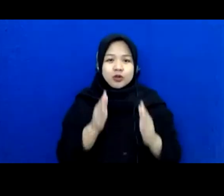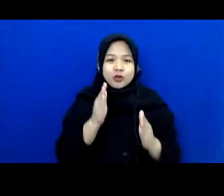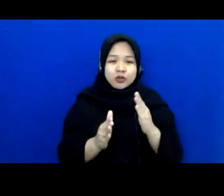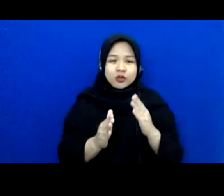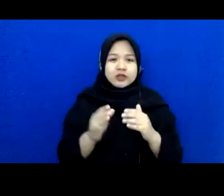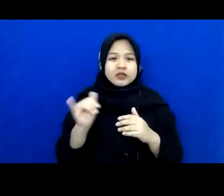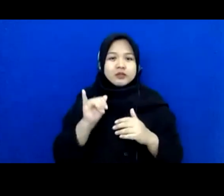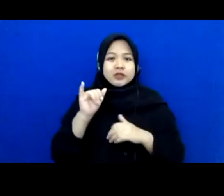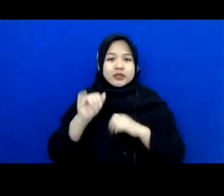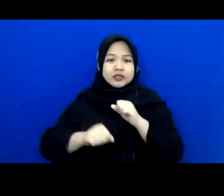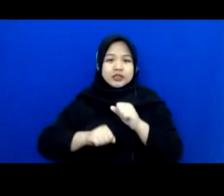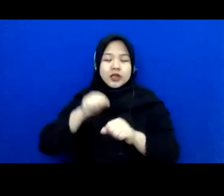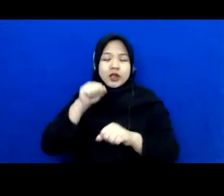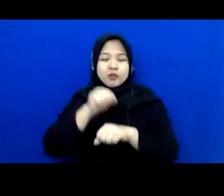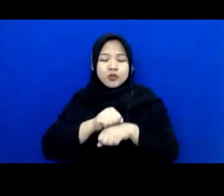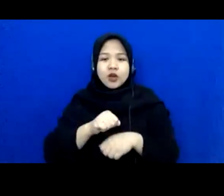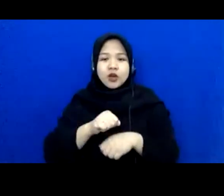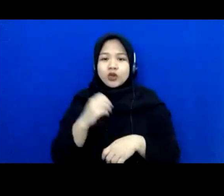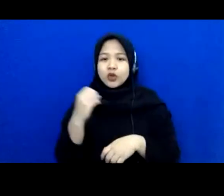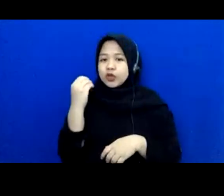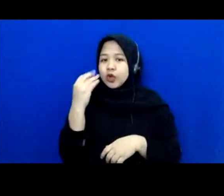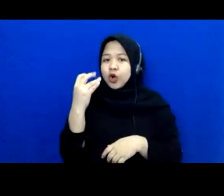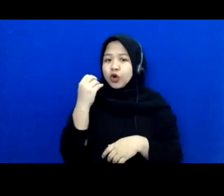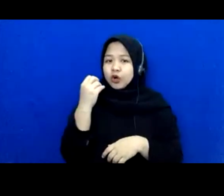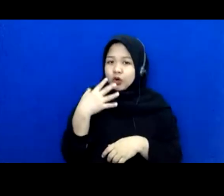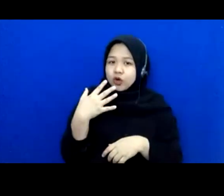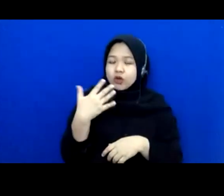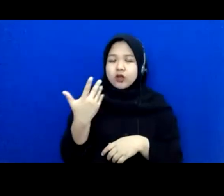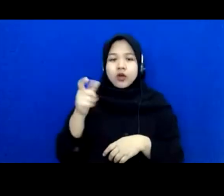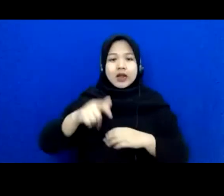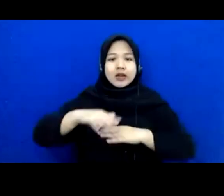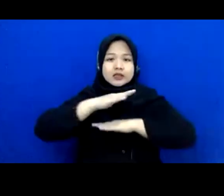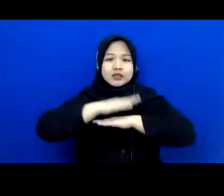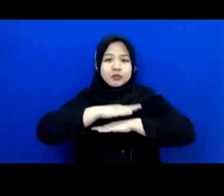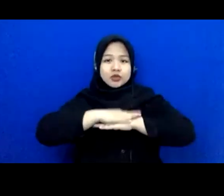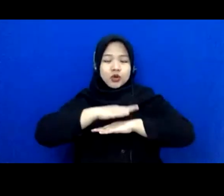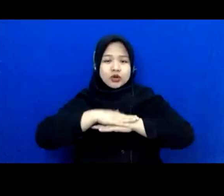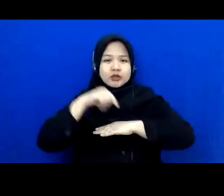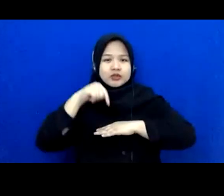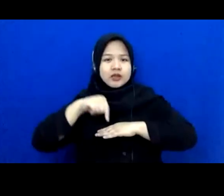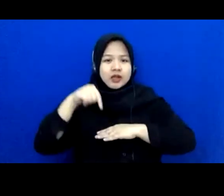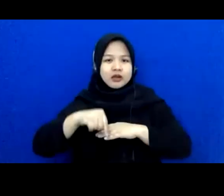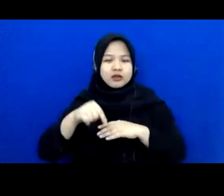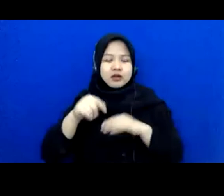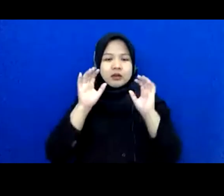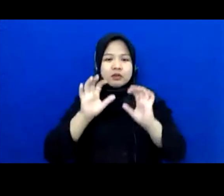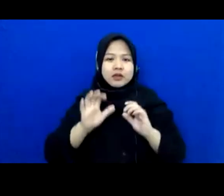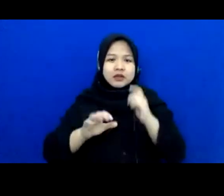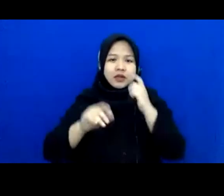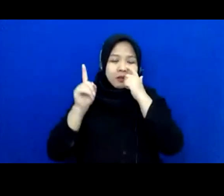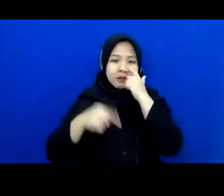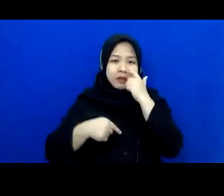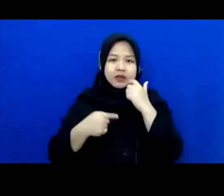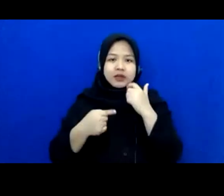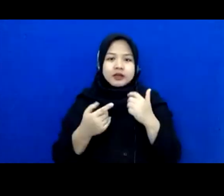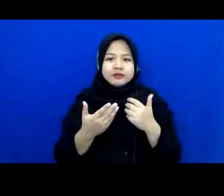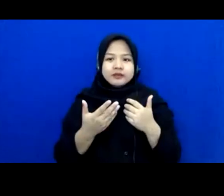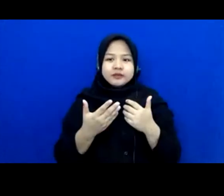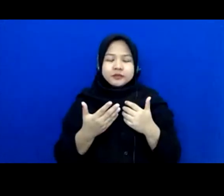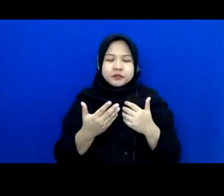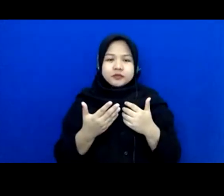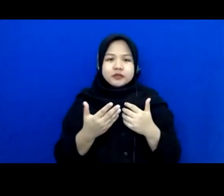singapore dignity hong kong uh as receptionist is now running at higher regency satin in hong kong as a